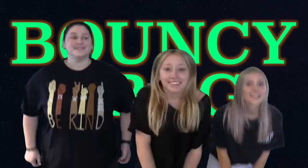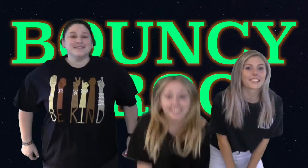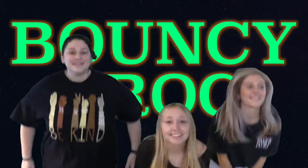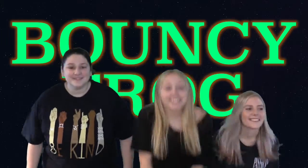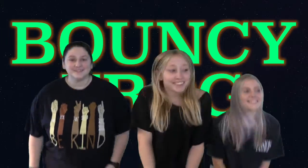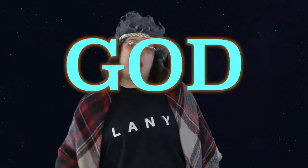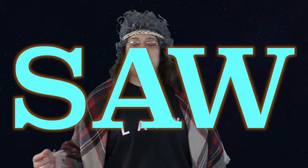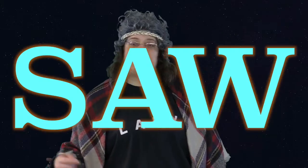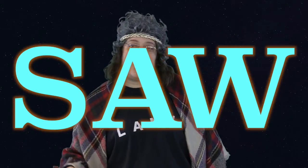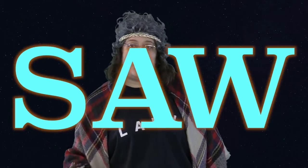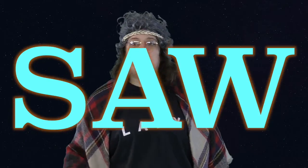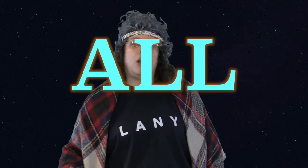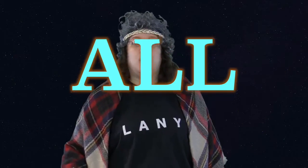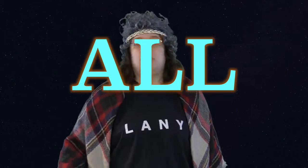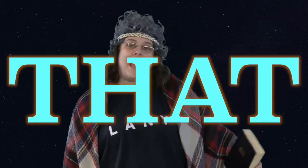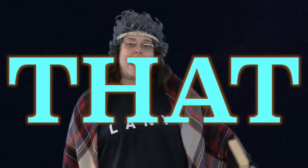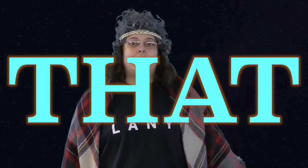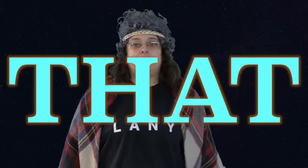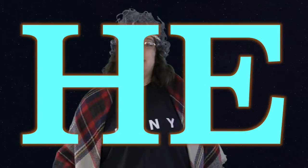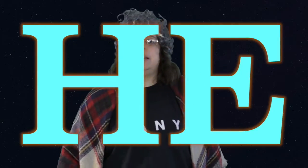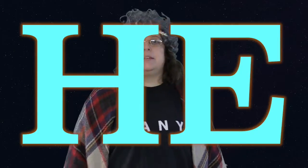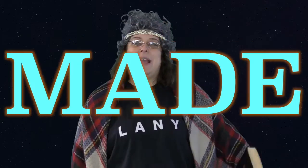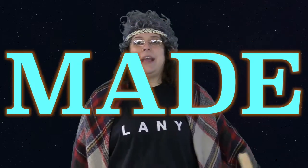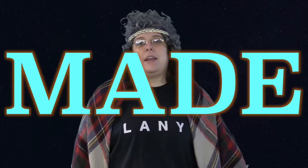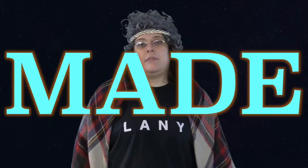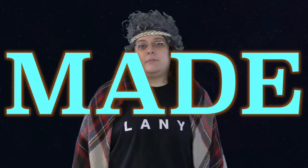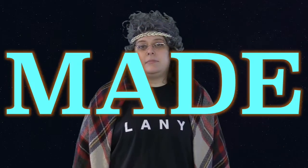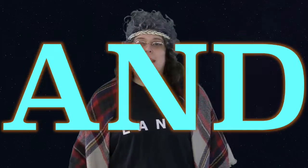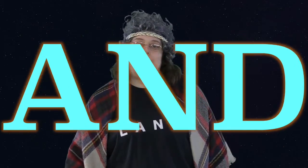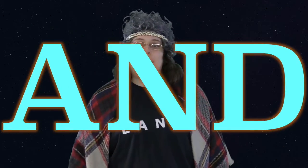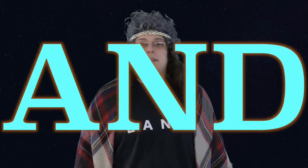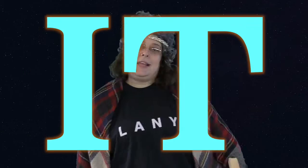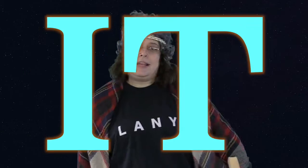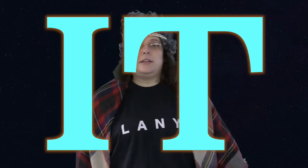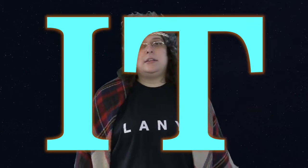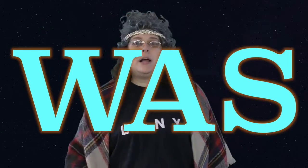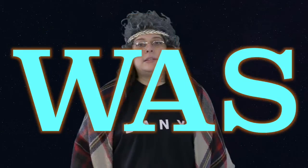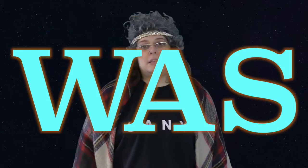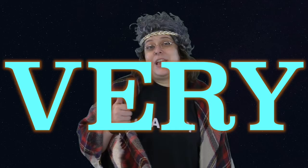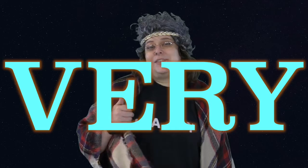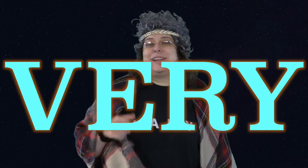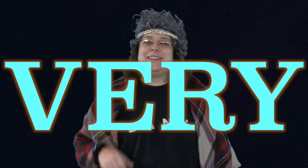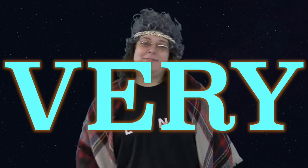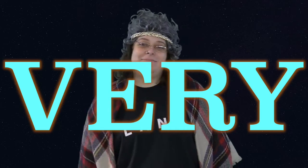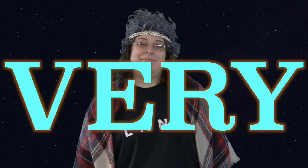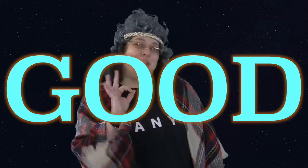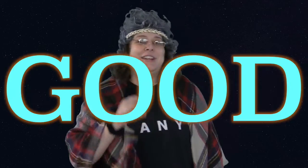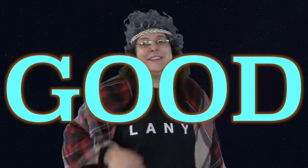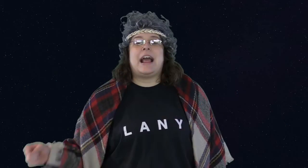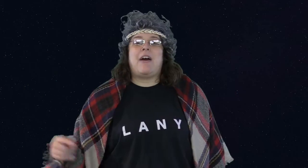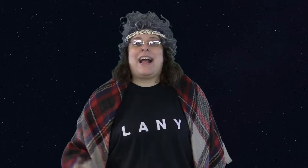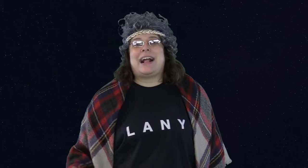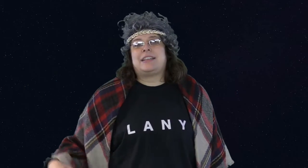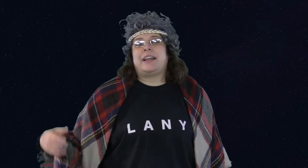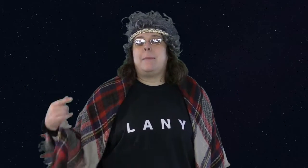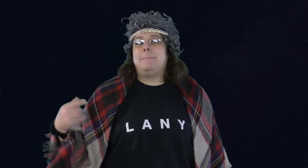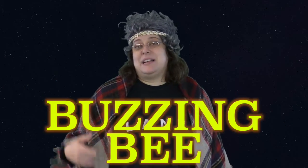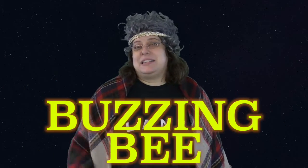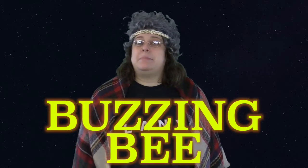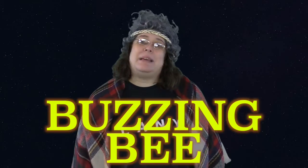God saw all that he made, and it was very good. Now act like a buzzing